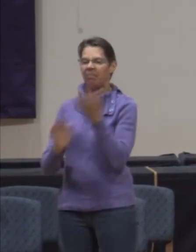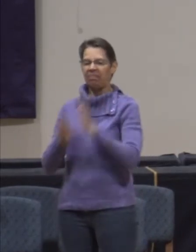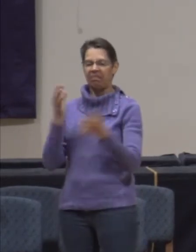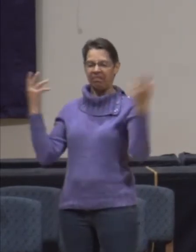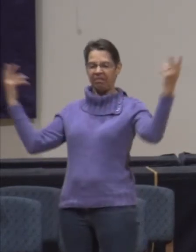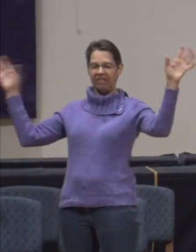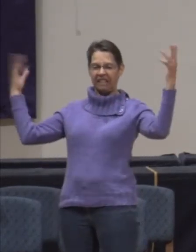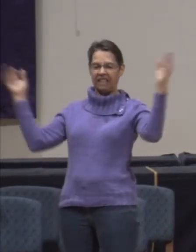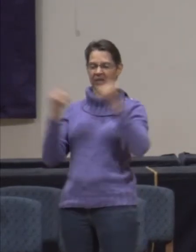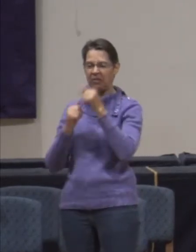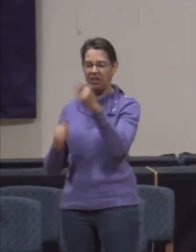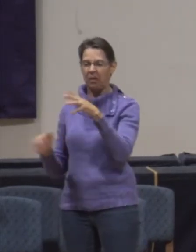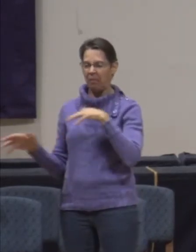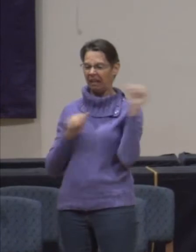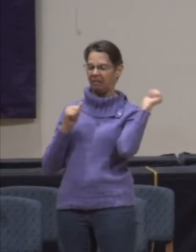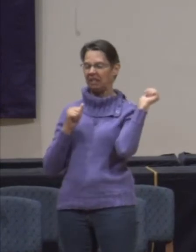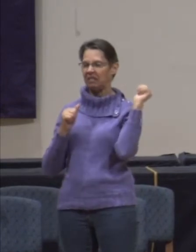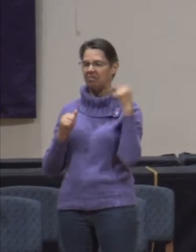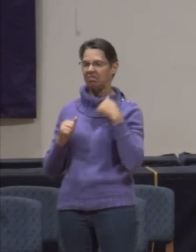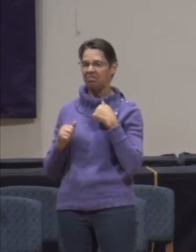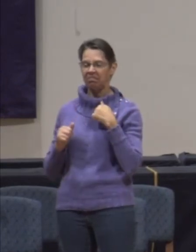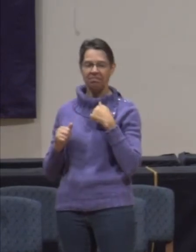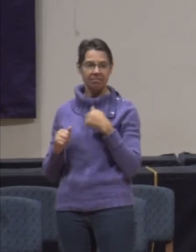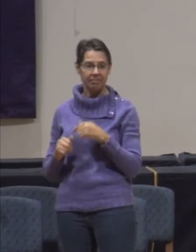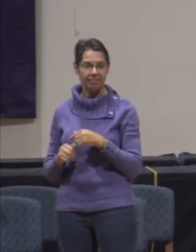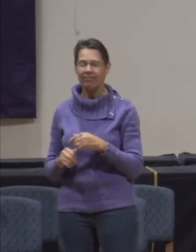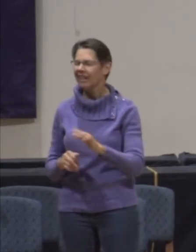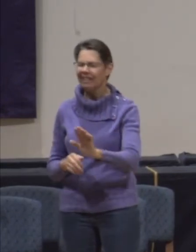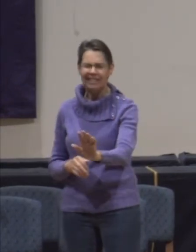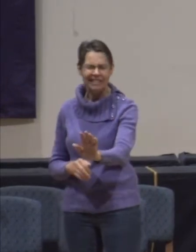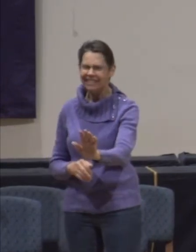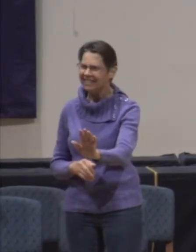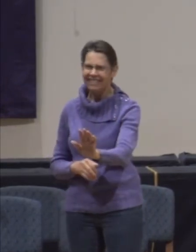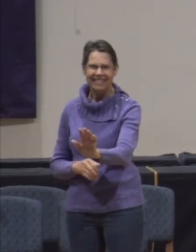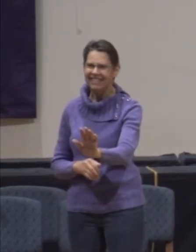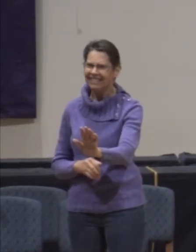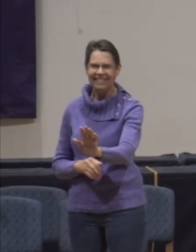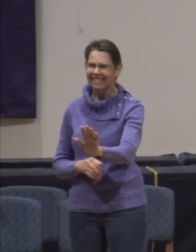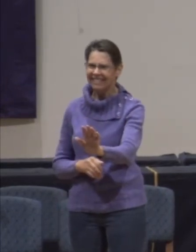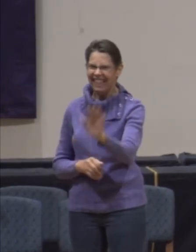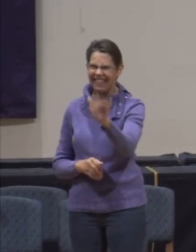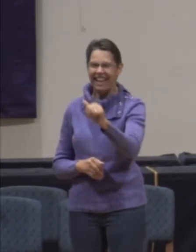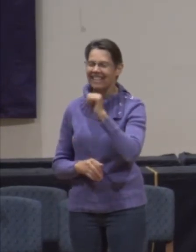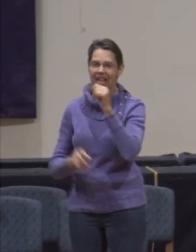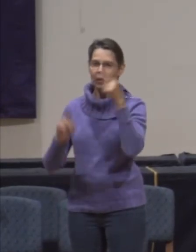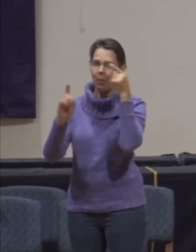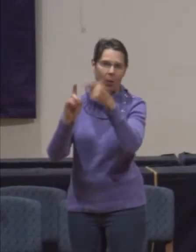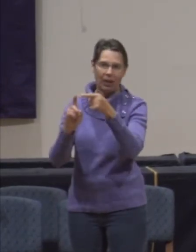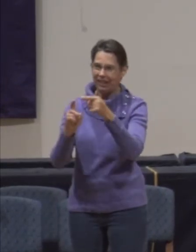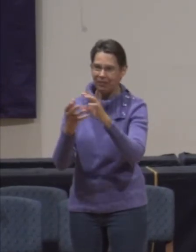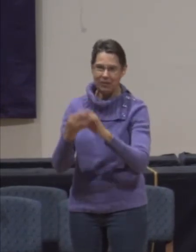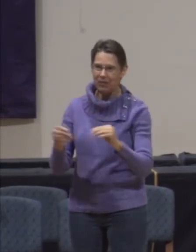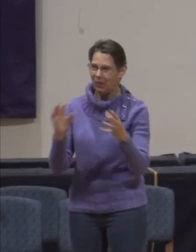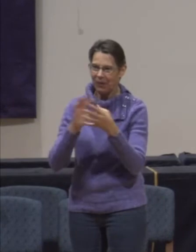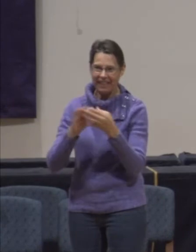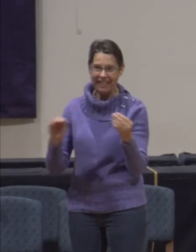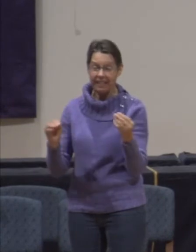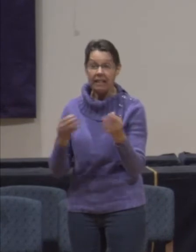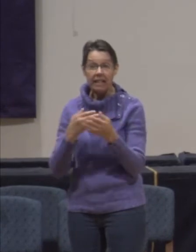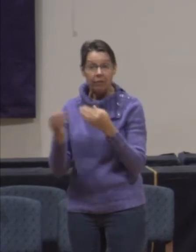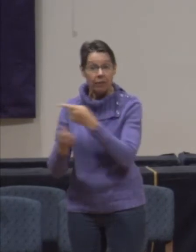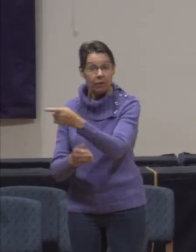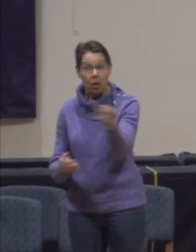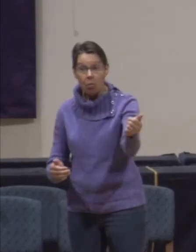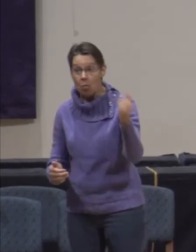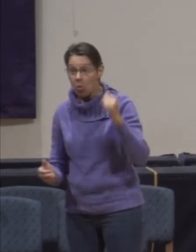from my feet and I'm leaving this place. Well, that's not really the crux of the story, even for those who don't receive